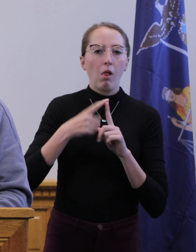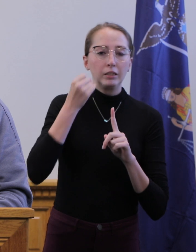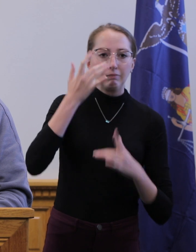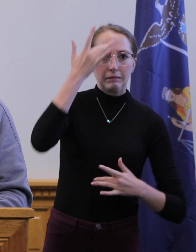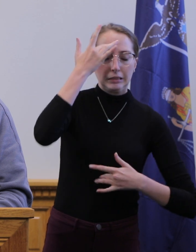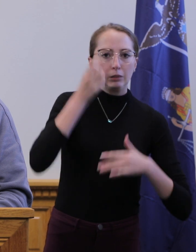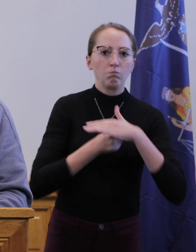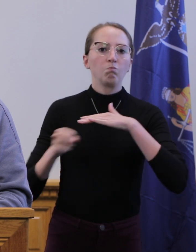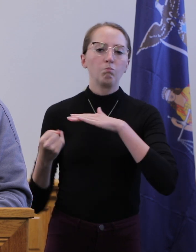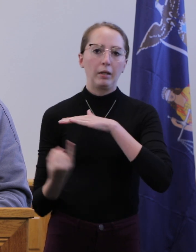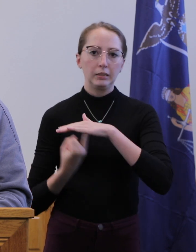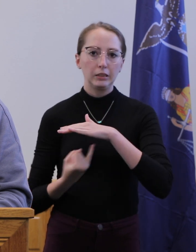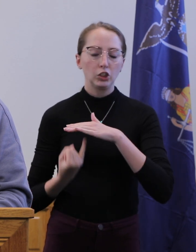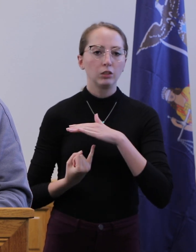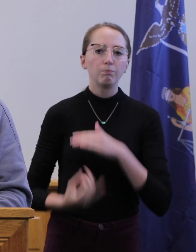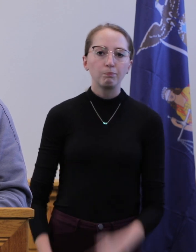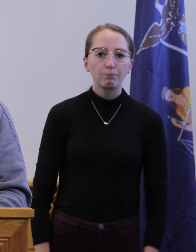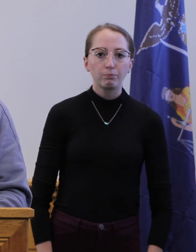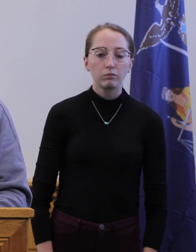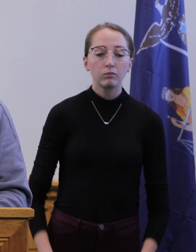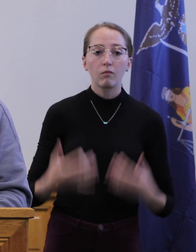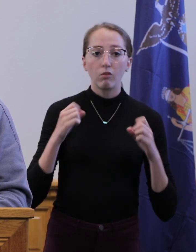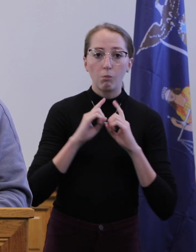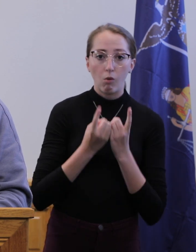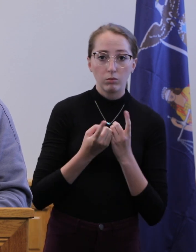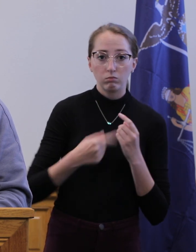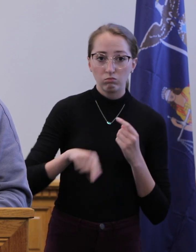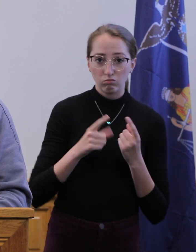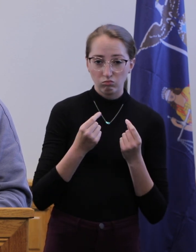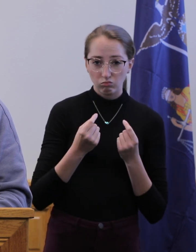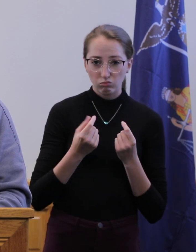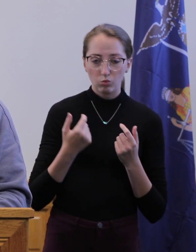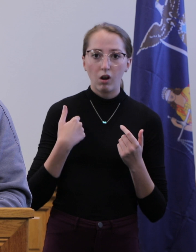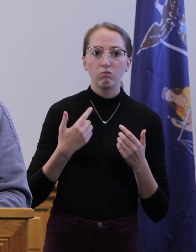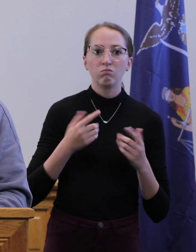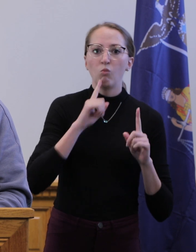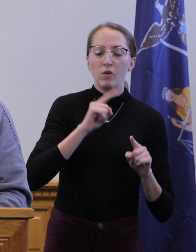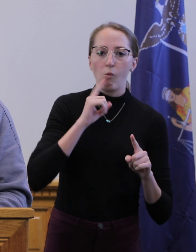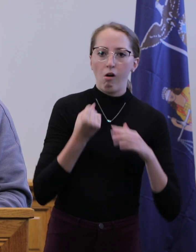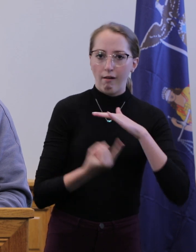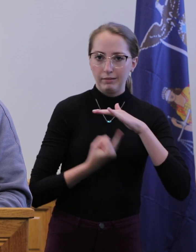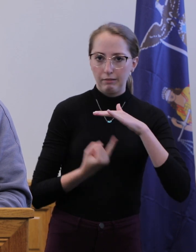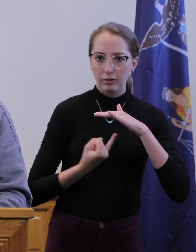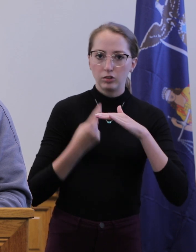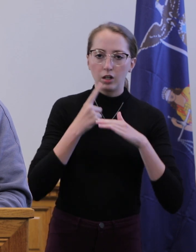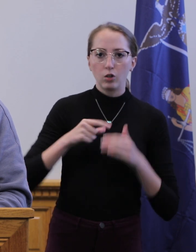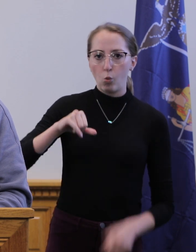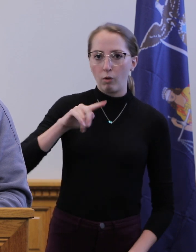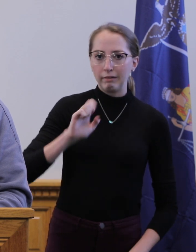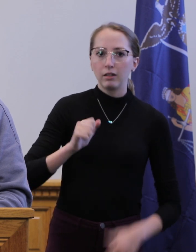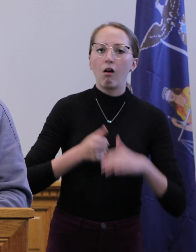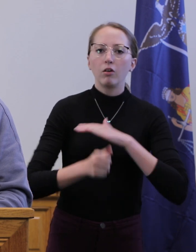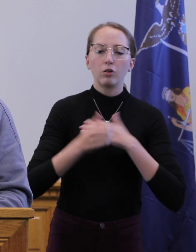containing the spread of the virus. The health department issues official orders of isolation and quarantine under public health law.